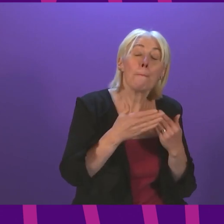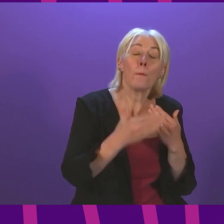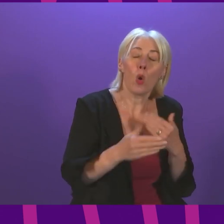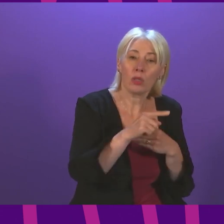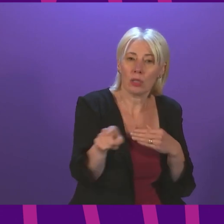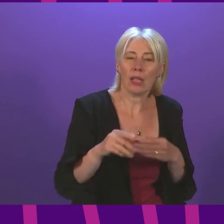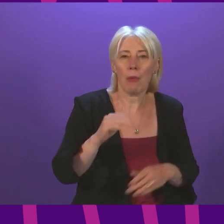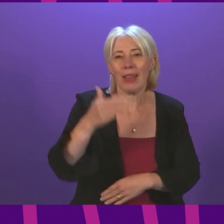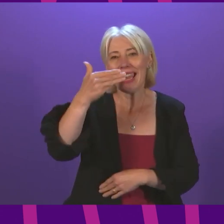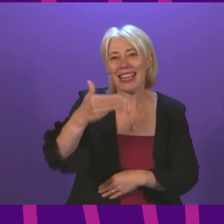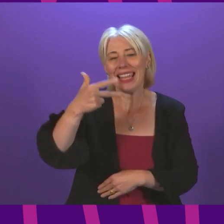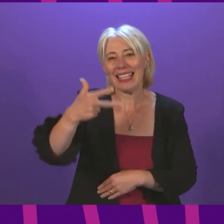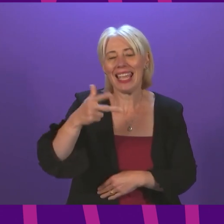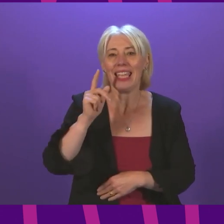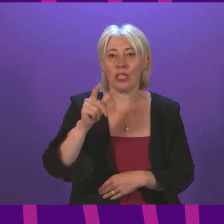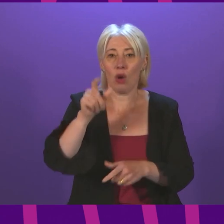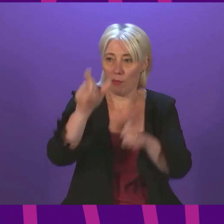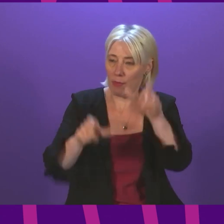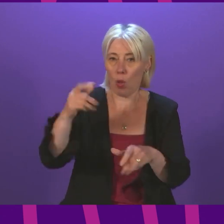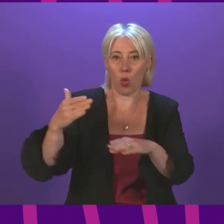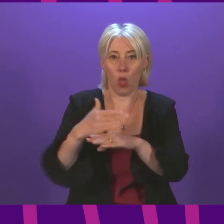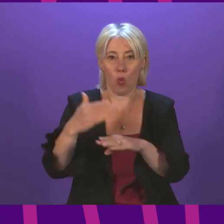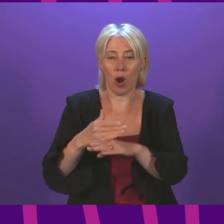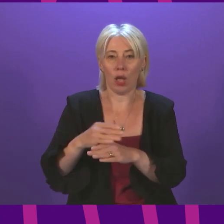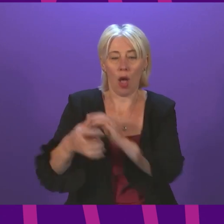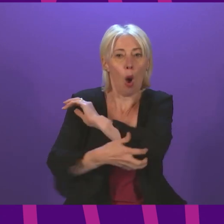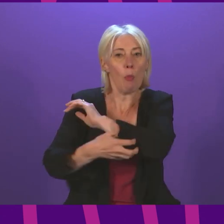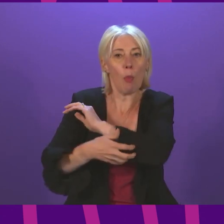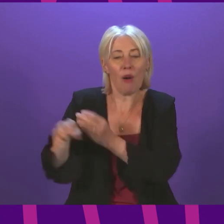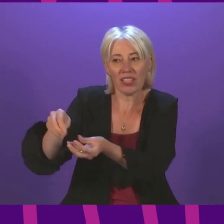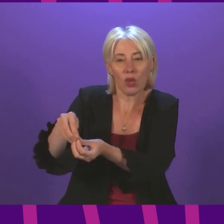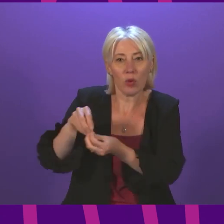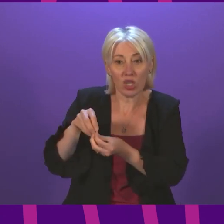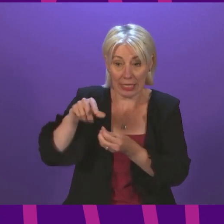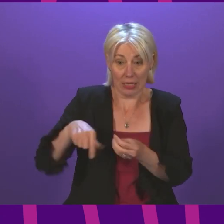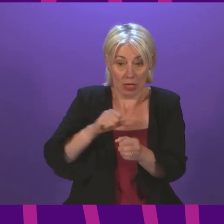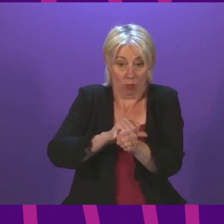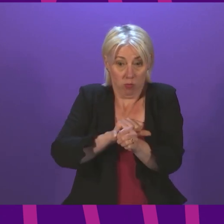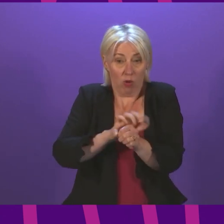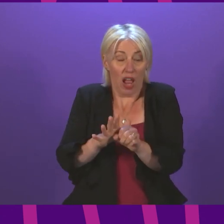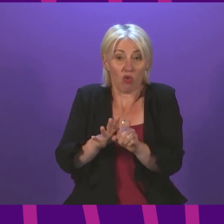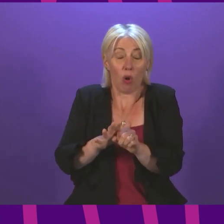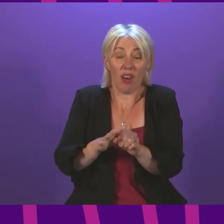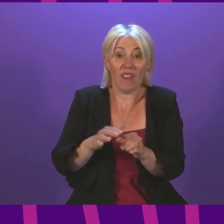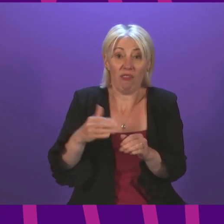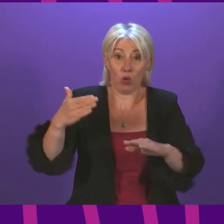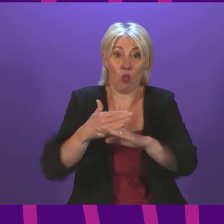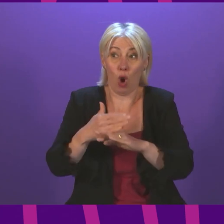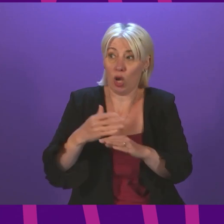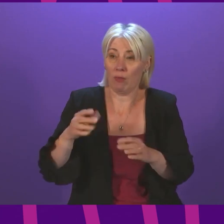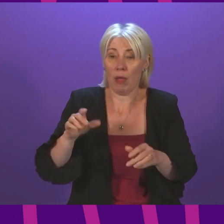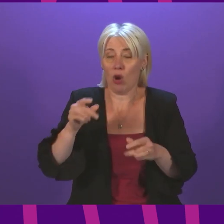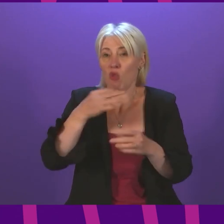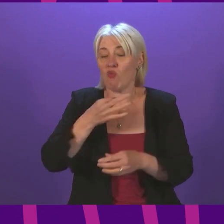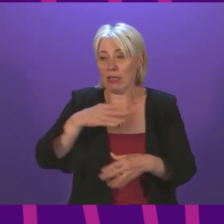some 98% of workers who take home poverty wages in high coronavirus exposure jobs are women. And